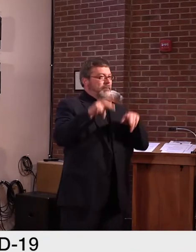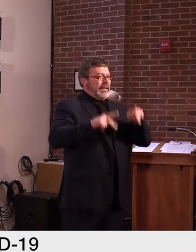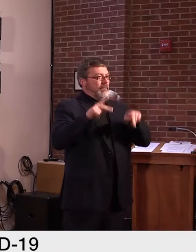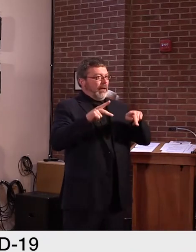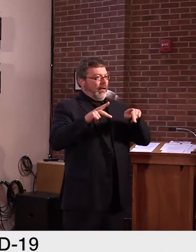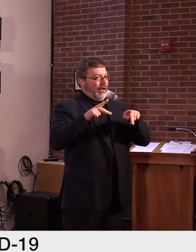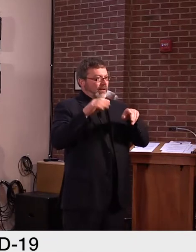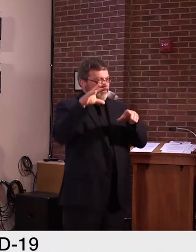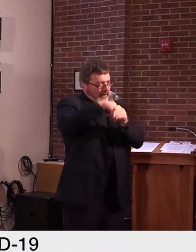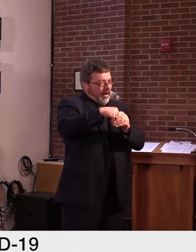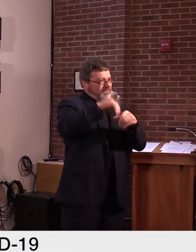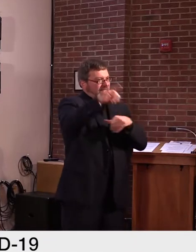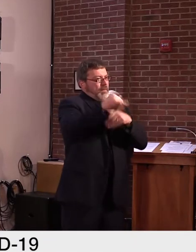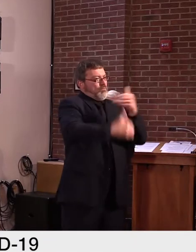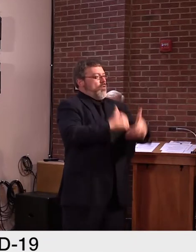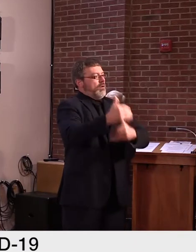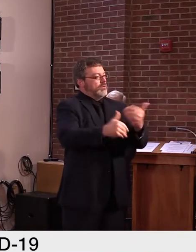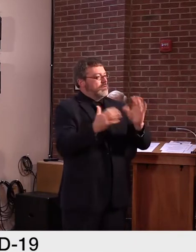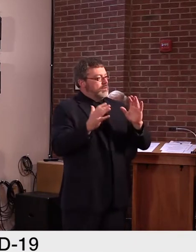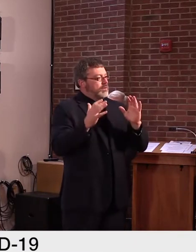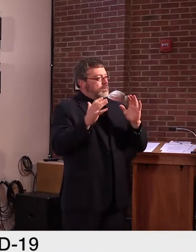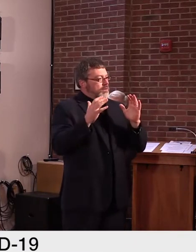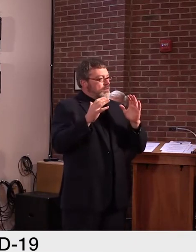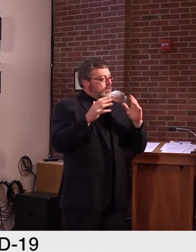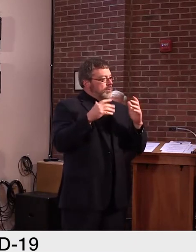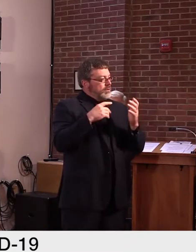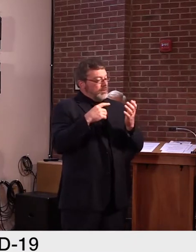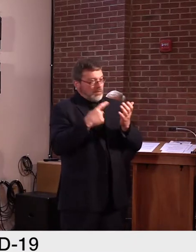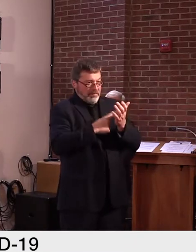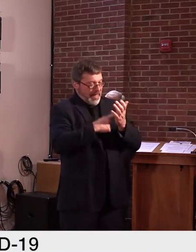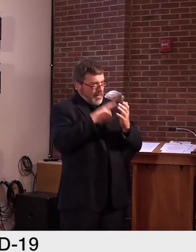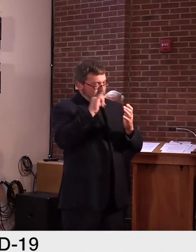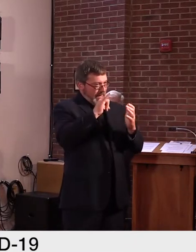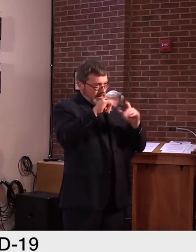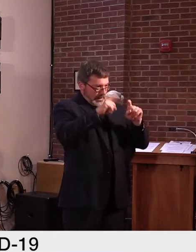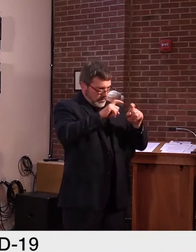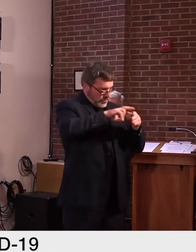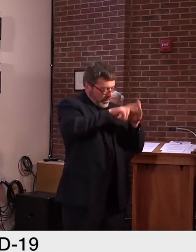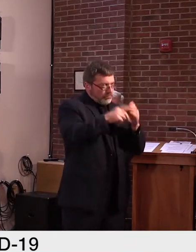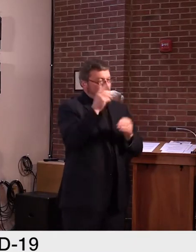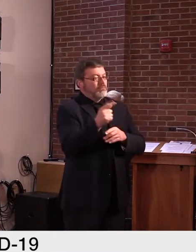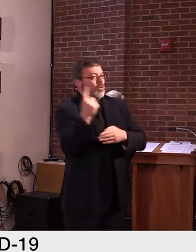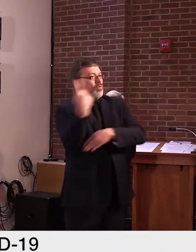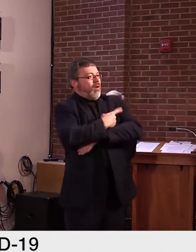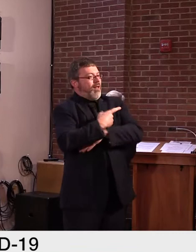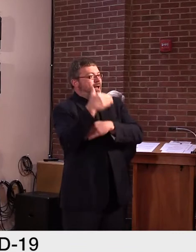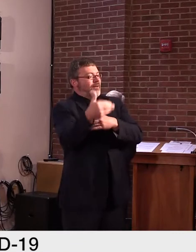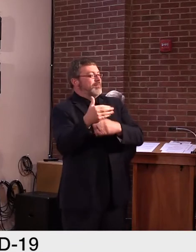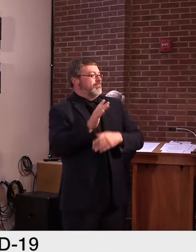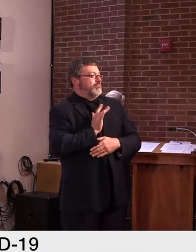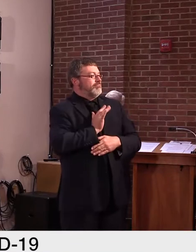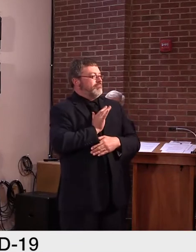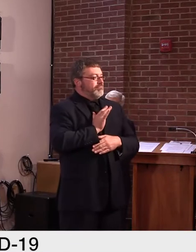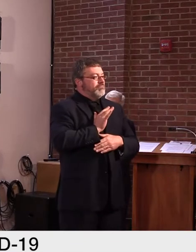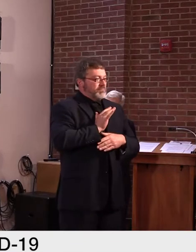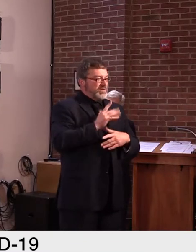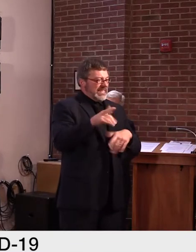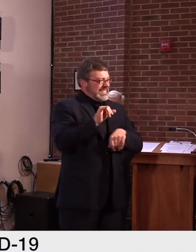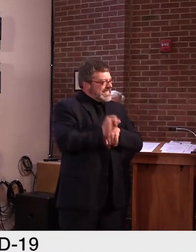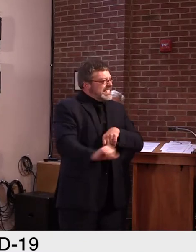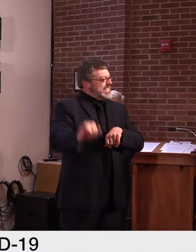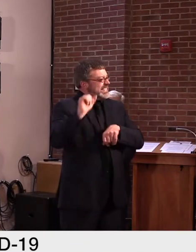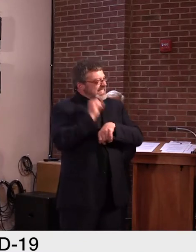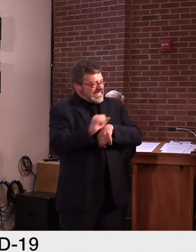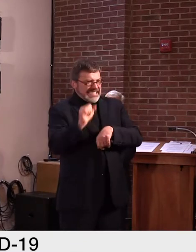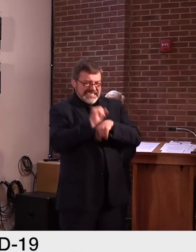And they do this within days, sometimes hours, of receiving the samples. Work that is meticulous and must